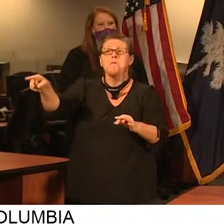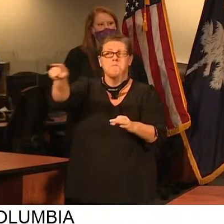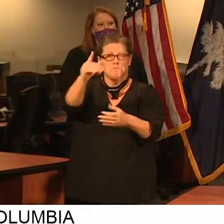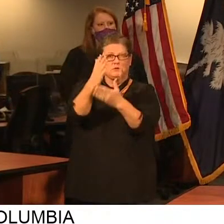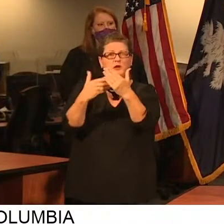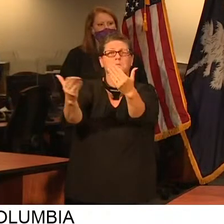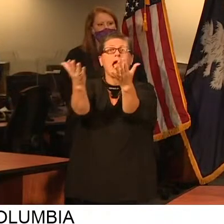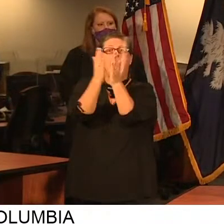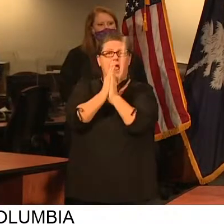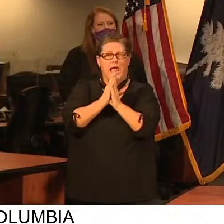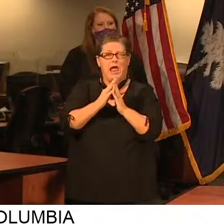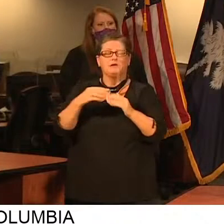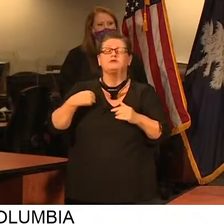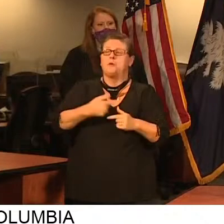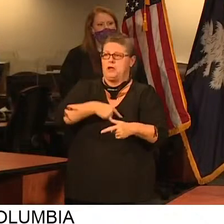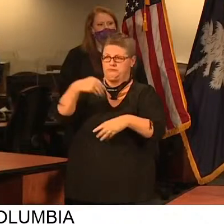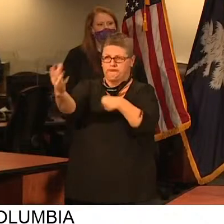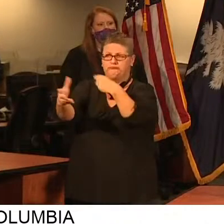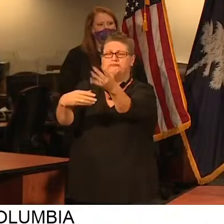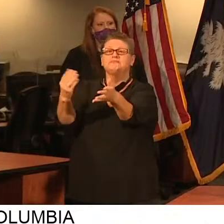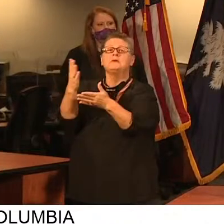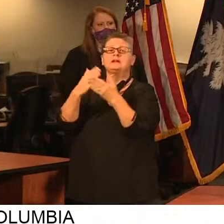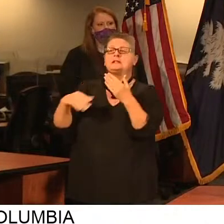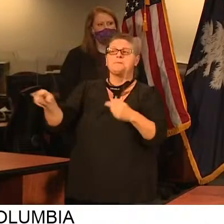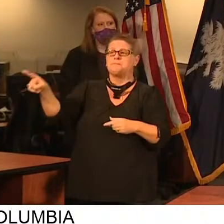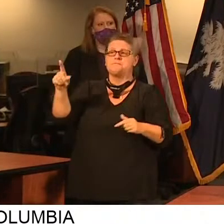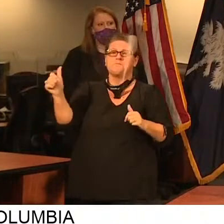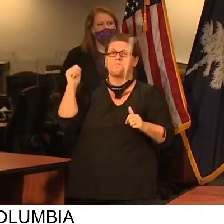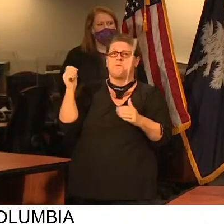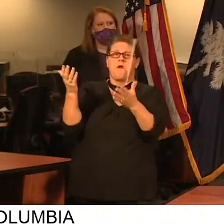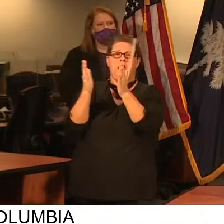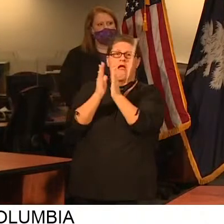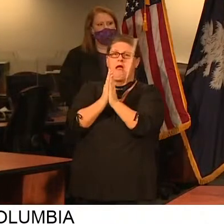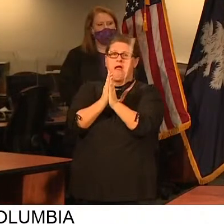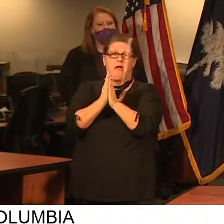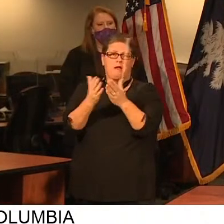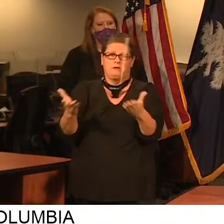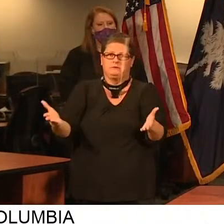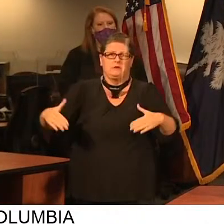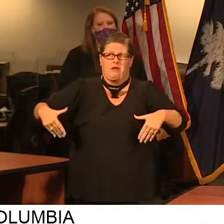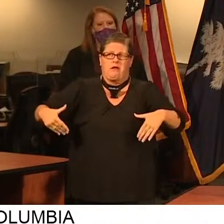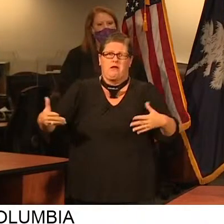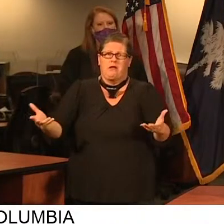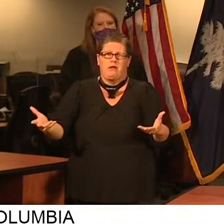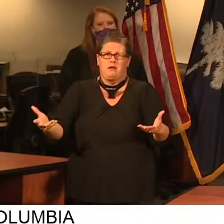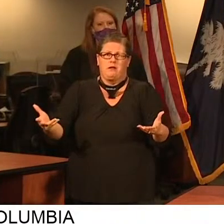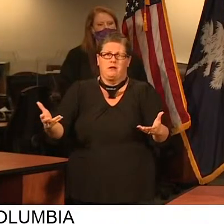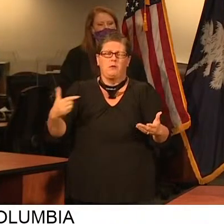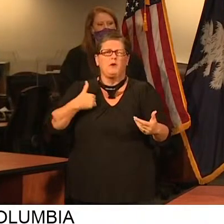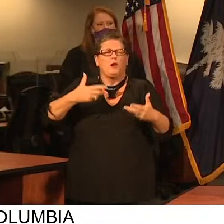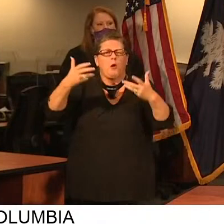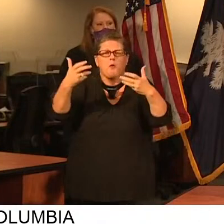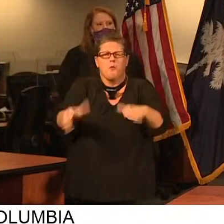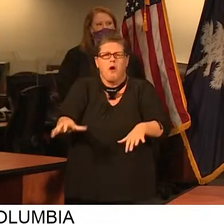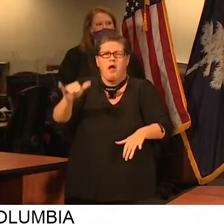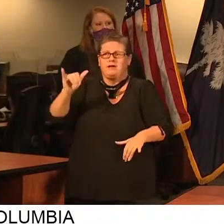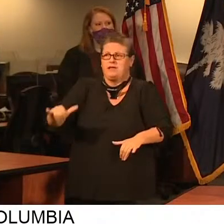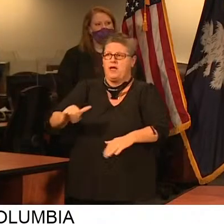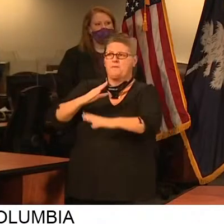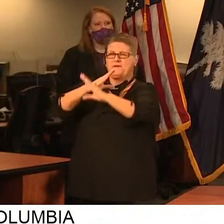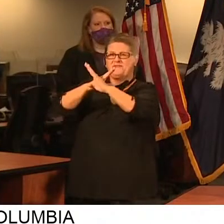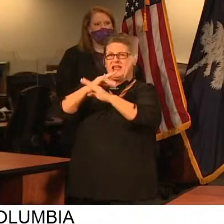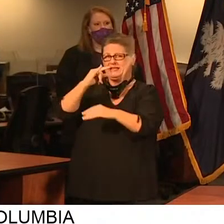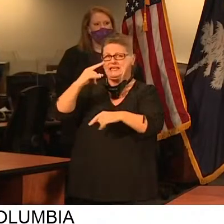Some have not. But we do not want the lack of the protective equipment, the personal protective equipment, to be a